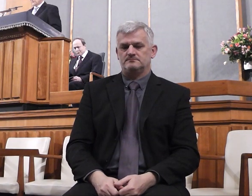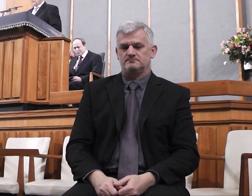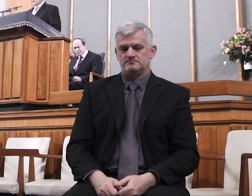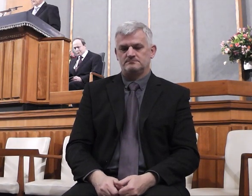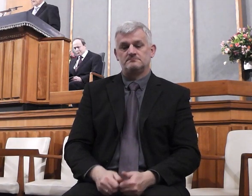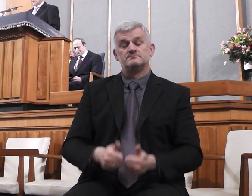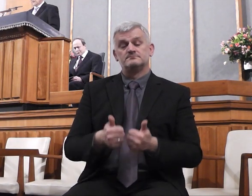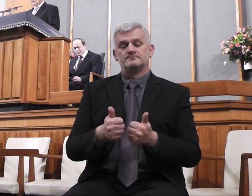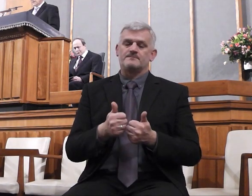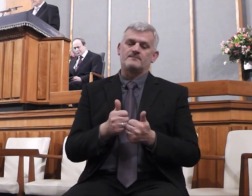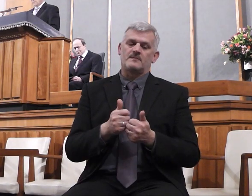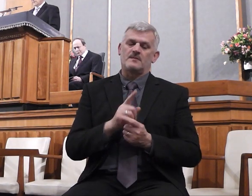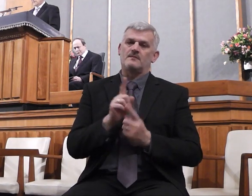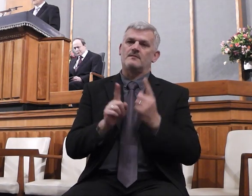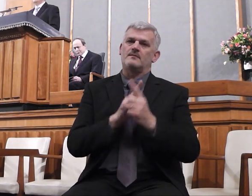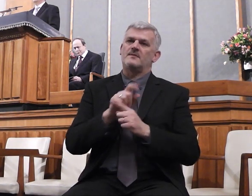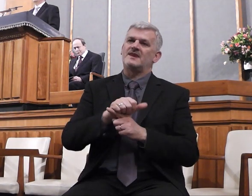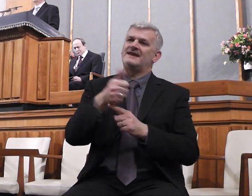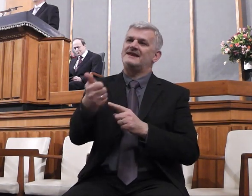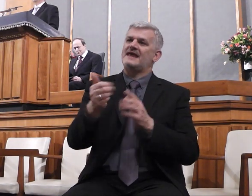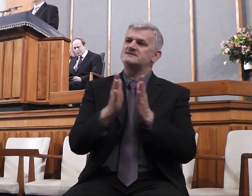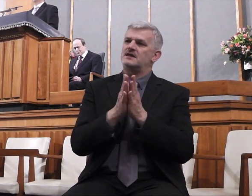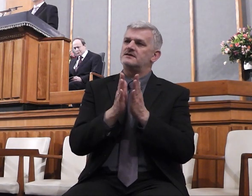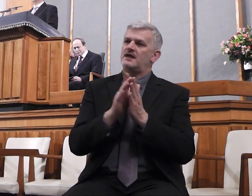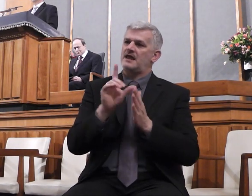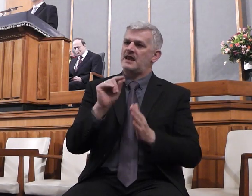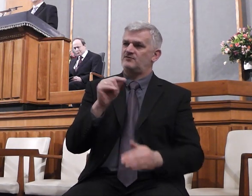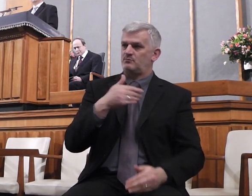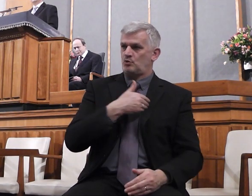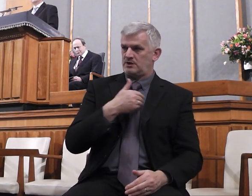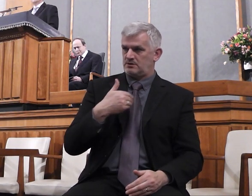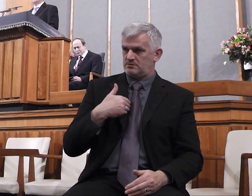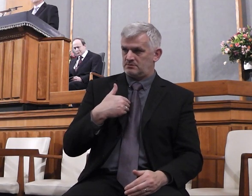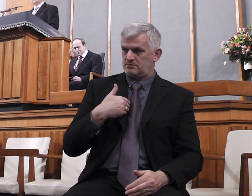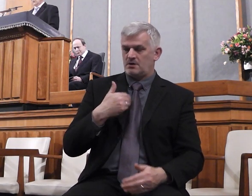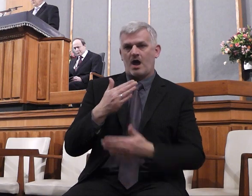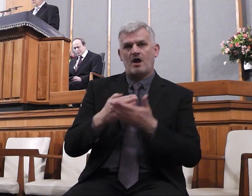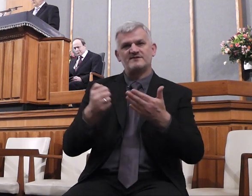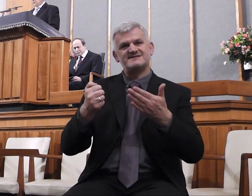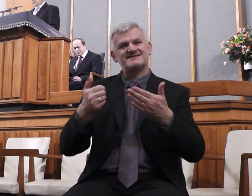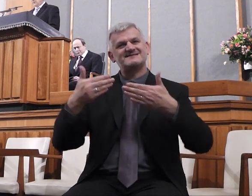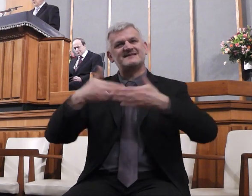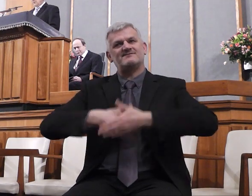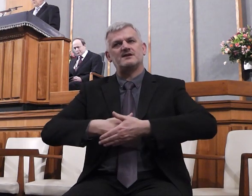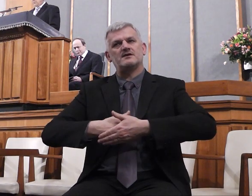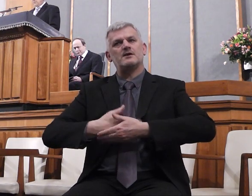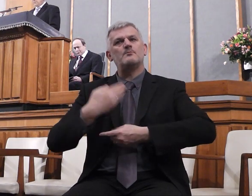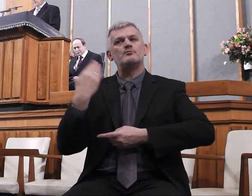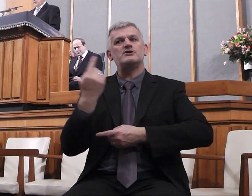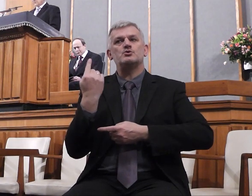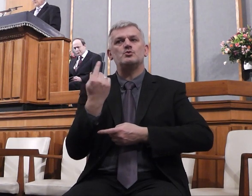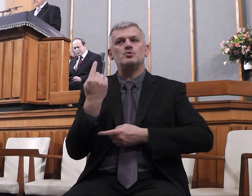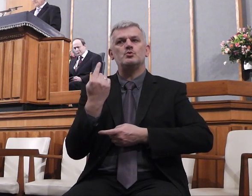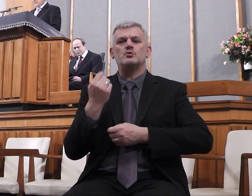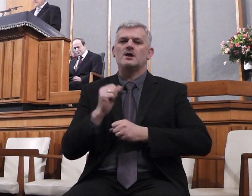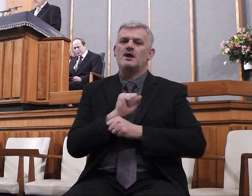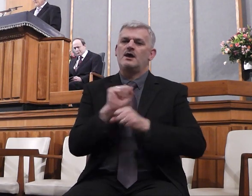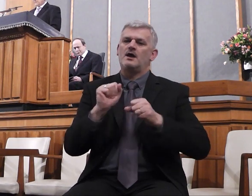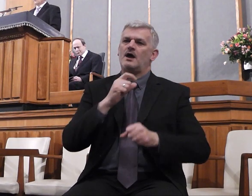services next Sunday will be to 11 in the morning, at half past six in the evening, where the preacher, God willing, will be our pastor. At the